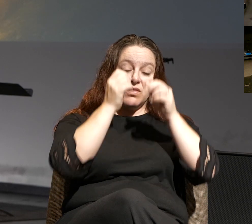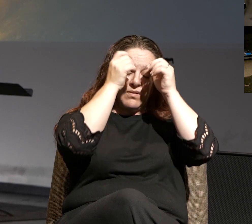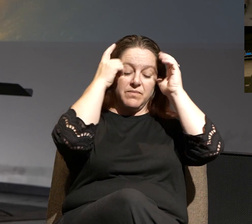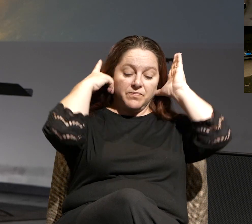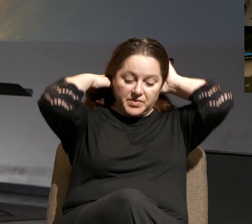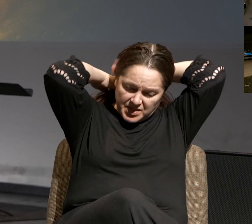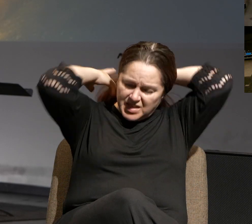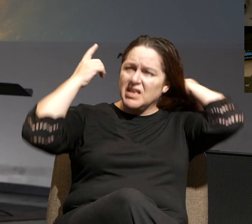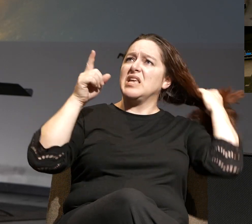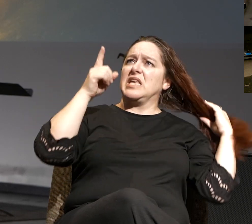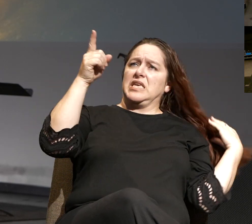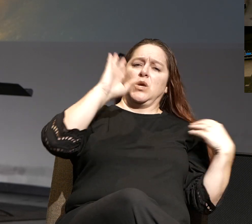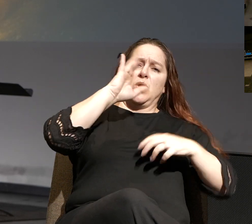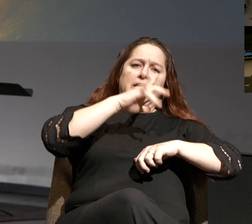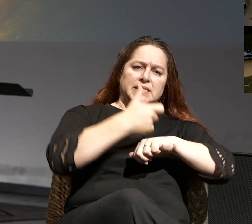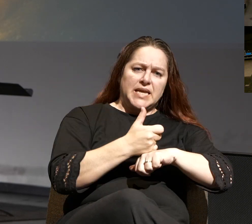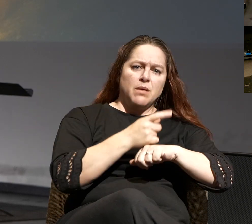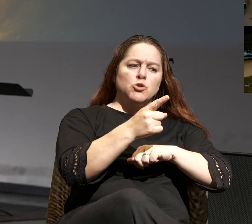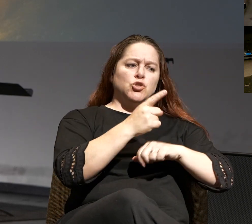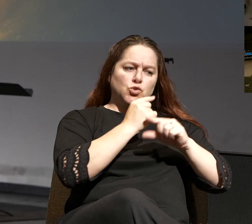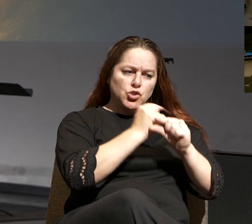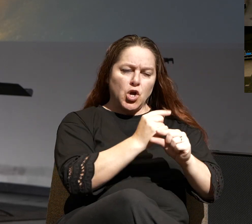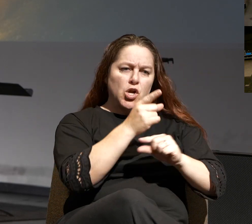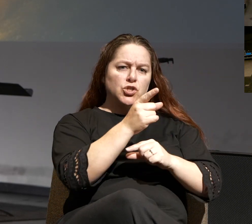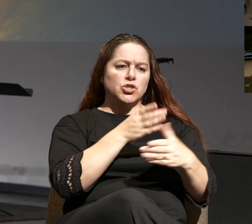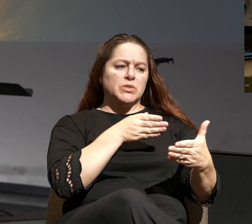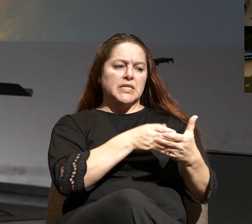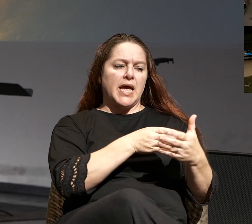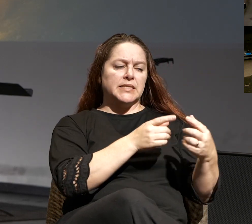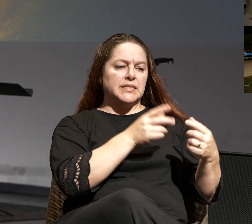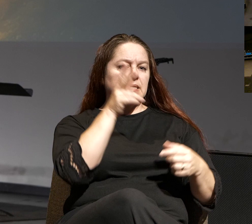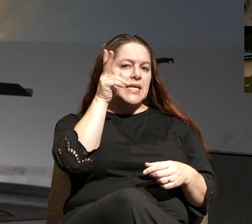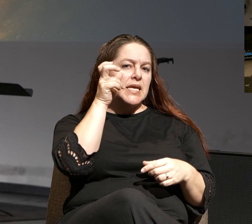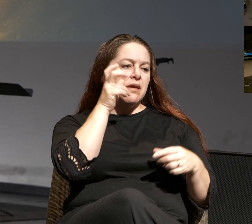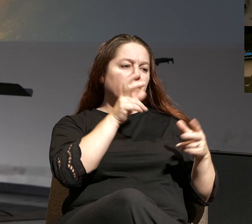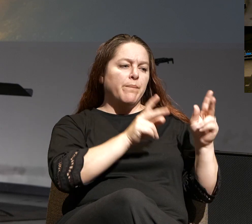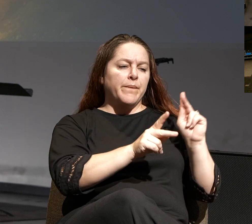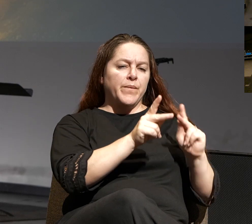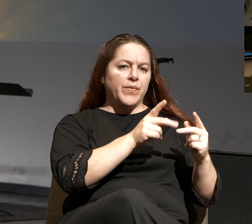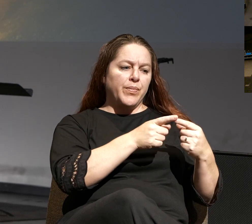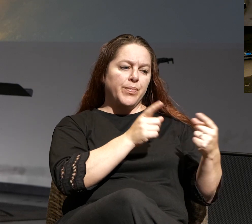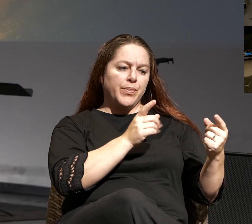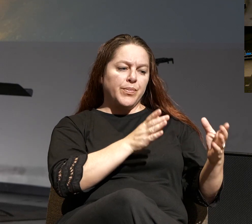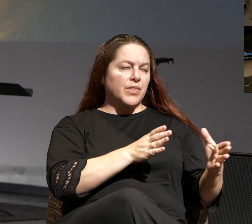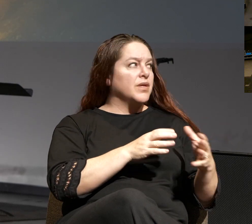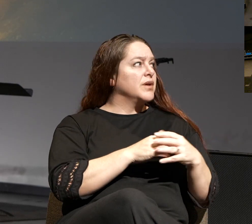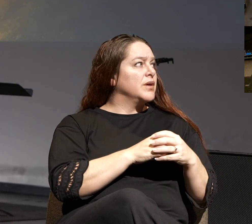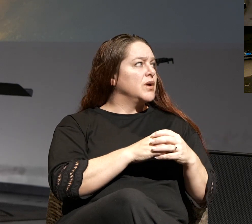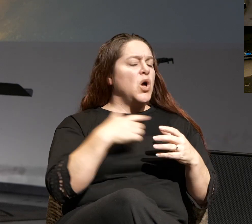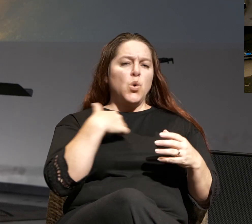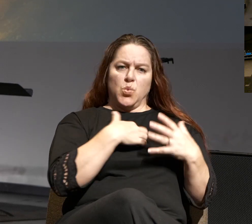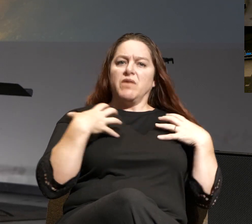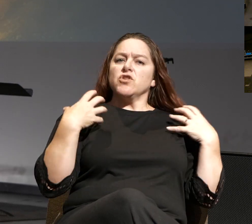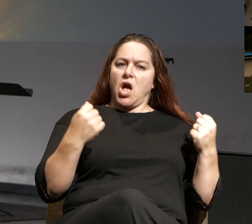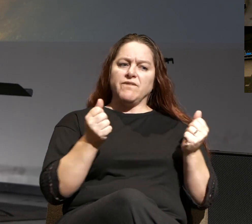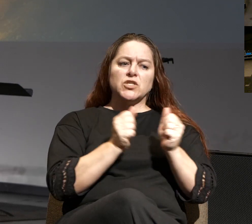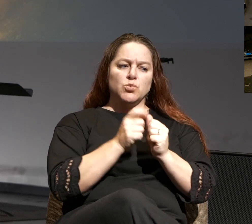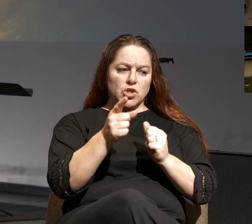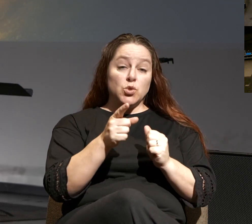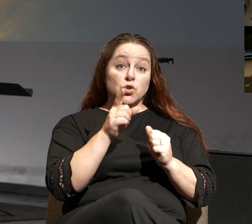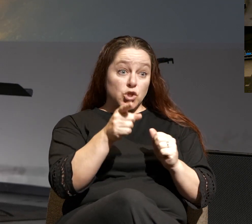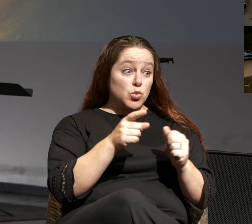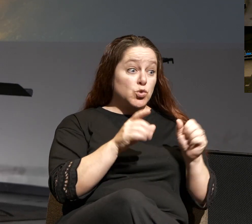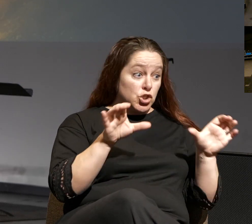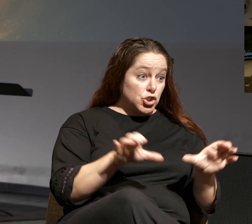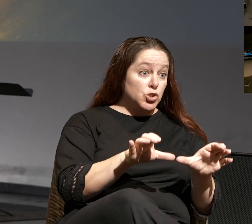He will establish you and guard you against the evil one. And we have confidence in the Lord about you that you are doing and will